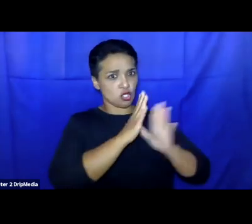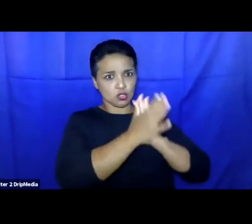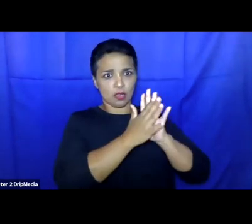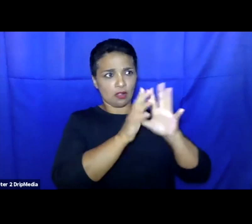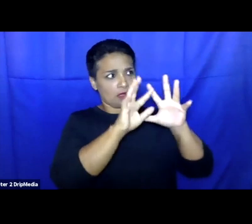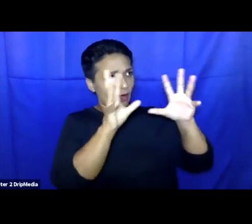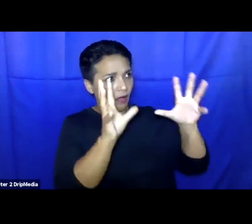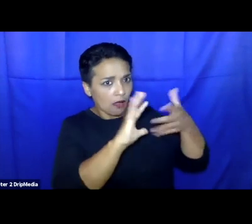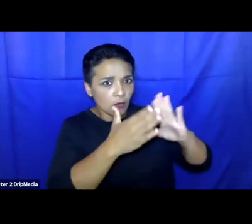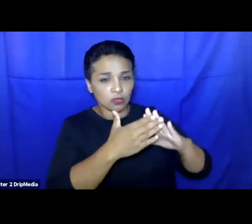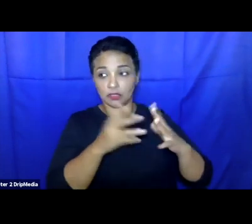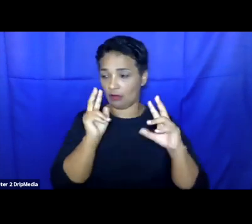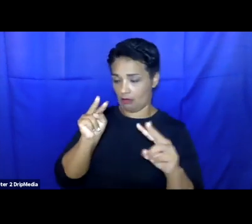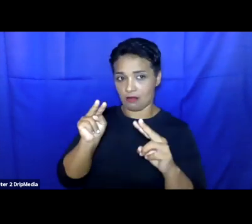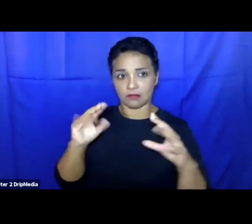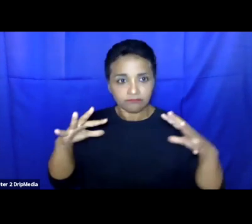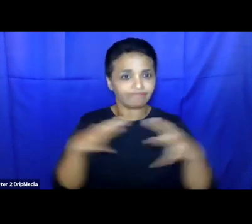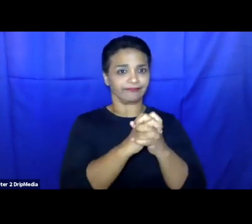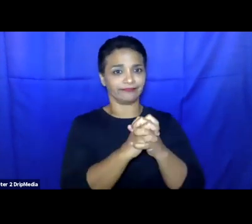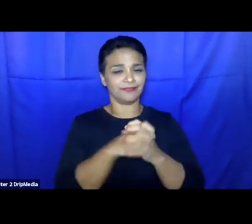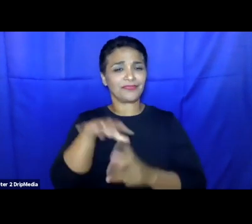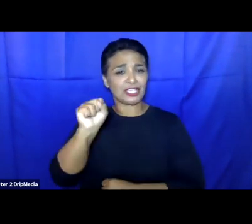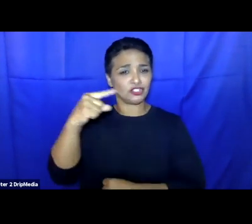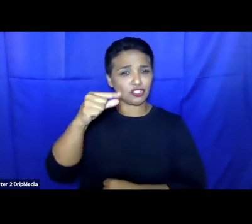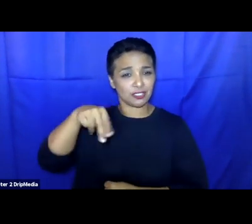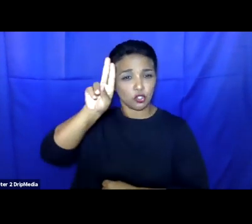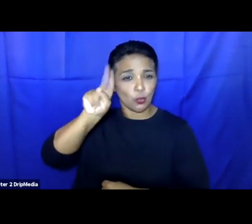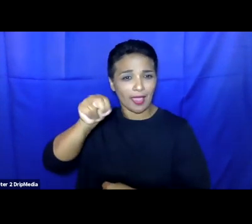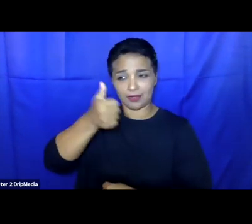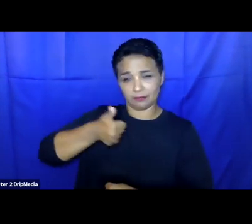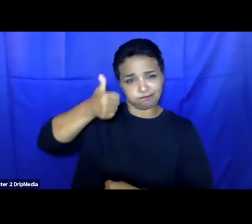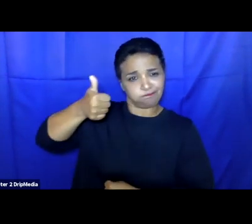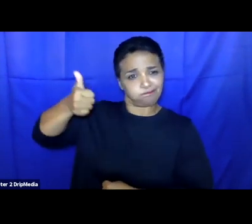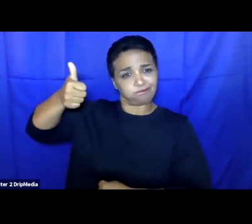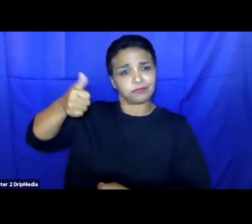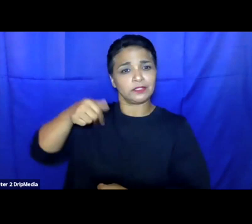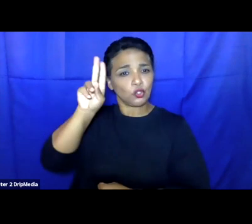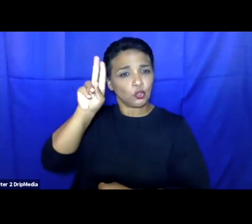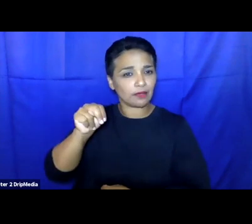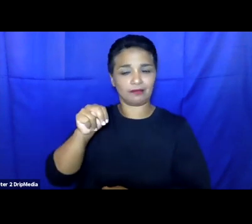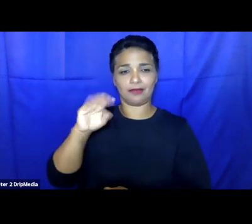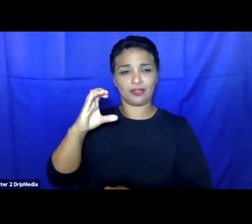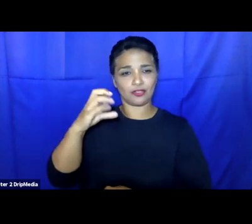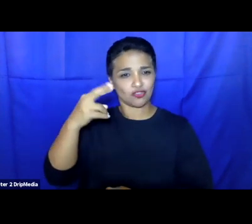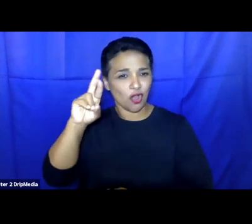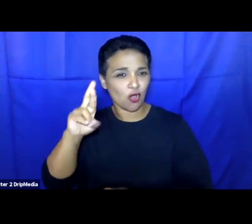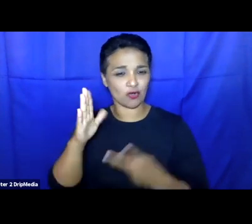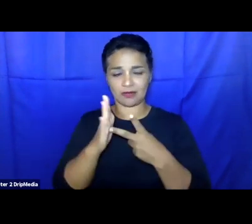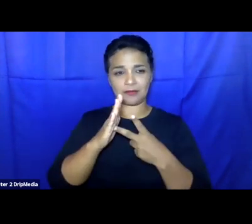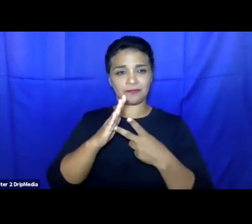general's calling for solidarity, the UN high commissioners, both for human rights and refugees, security council, general assembly.